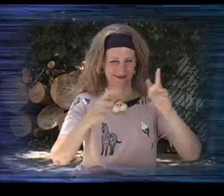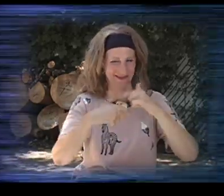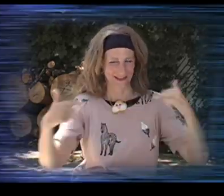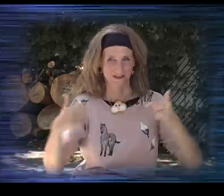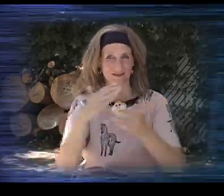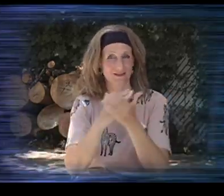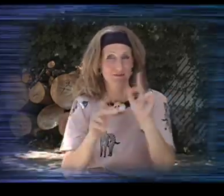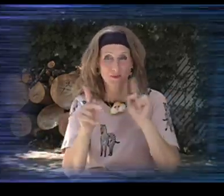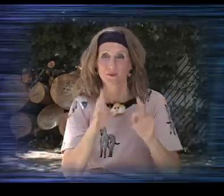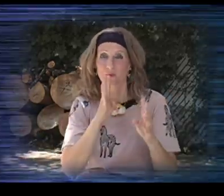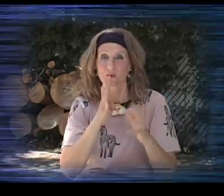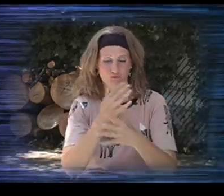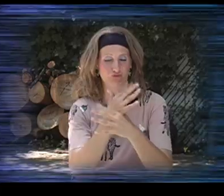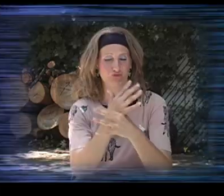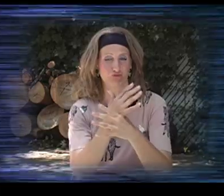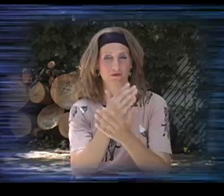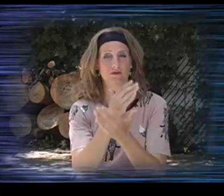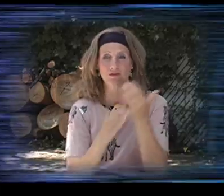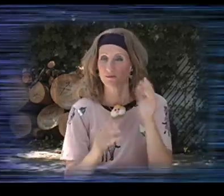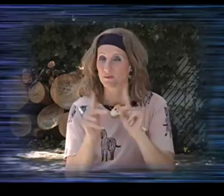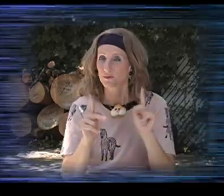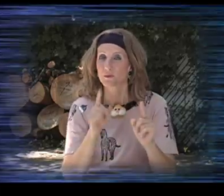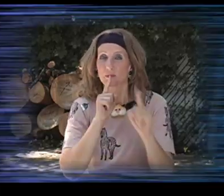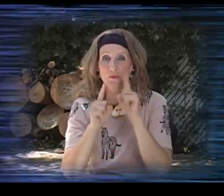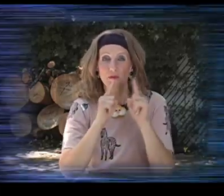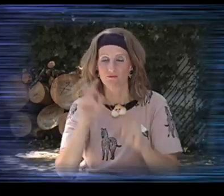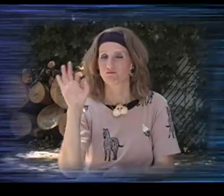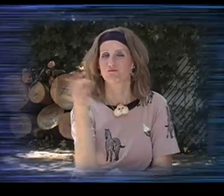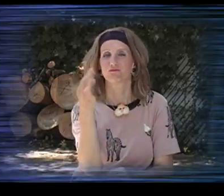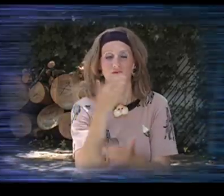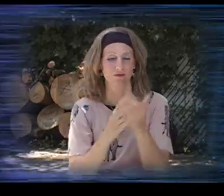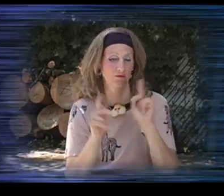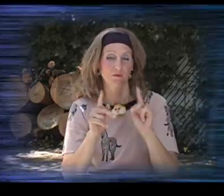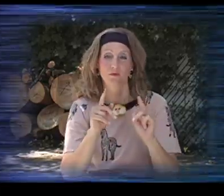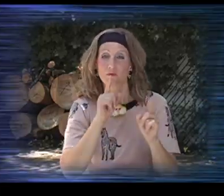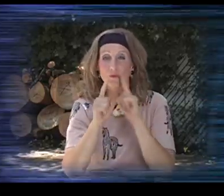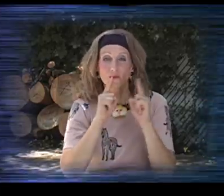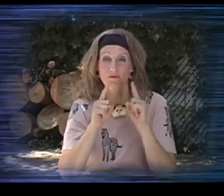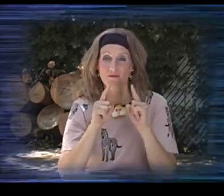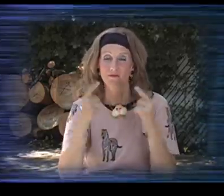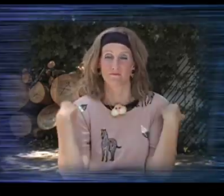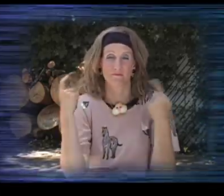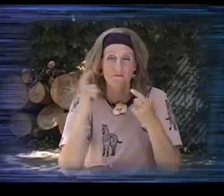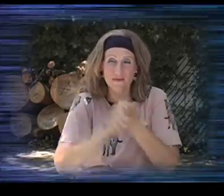men from those different countries spoke different languages like German. Some people spoke French. Some people spoke Spanish.